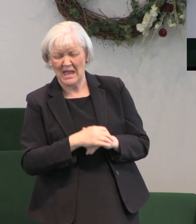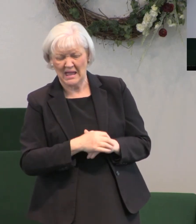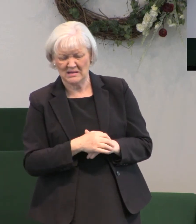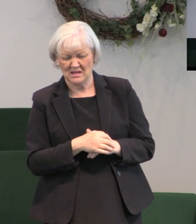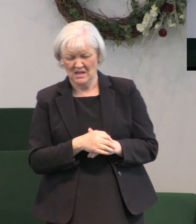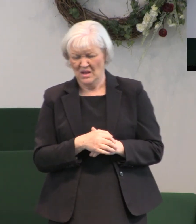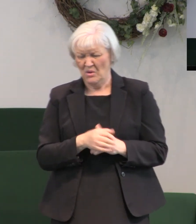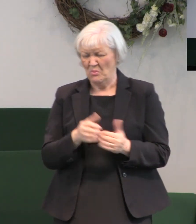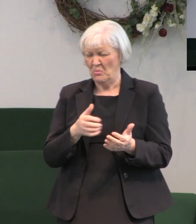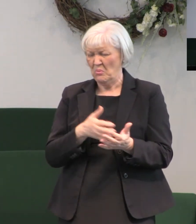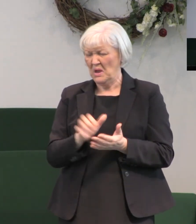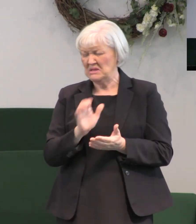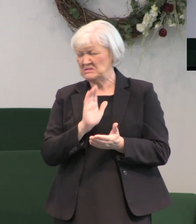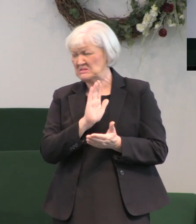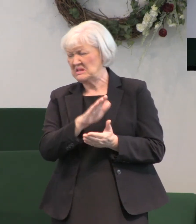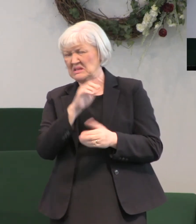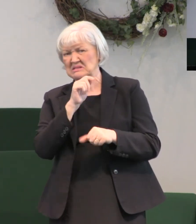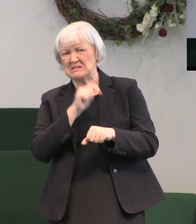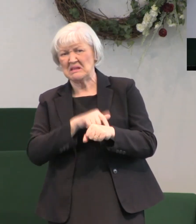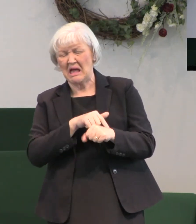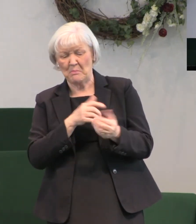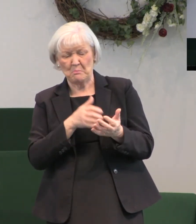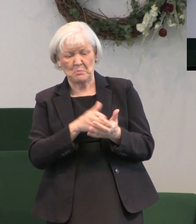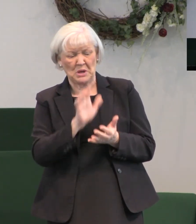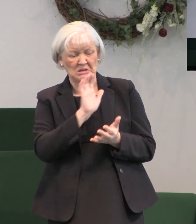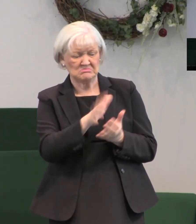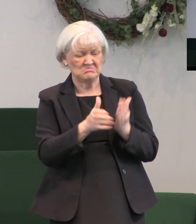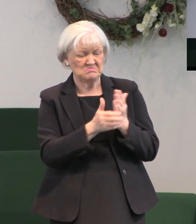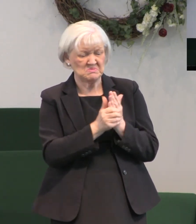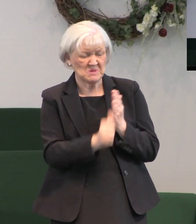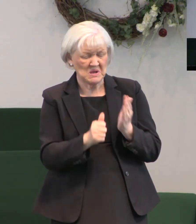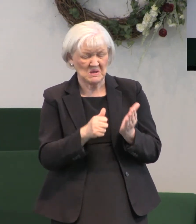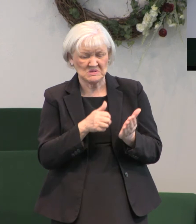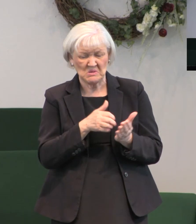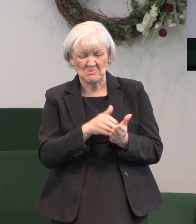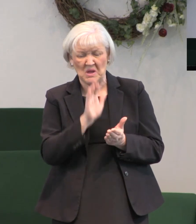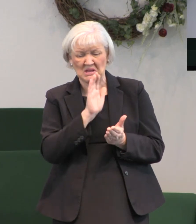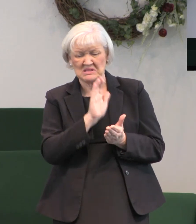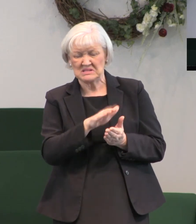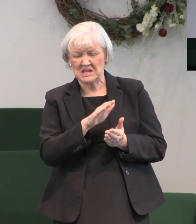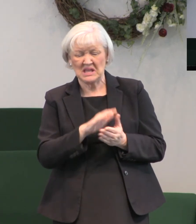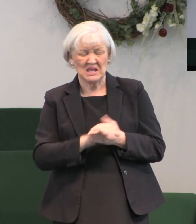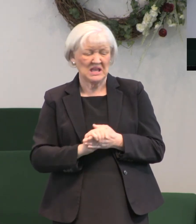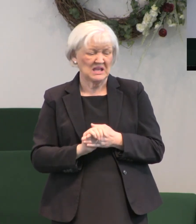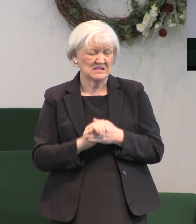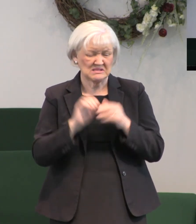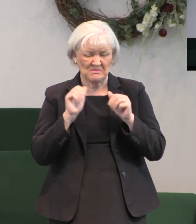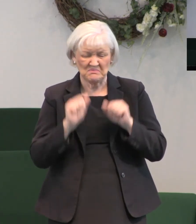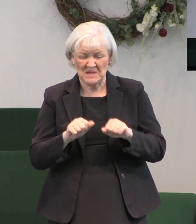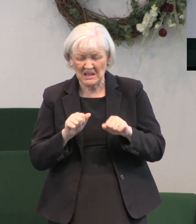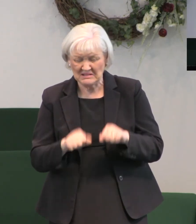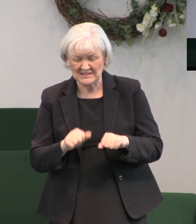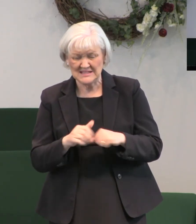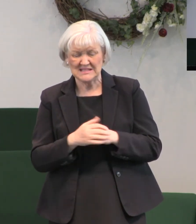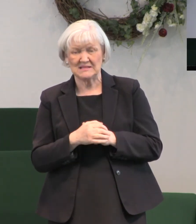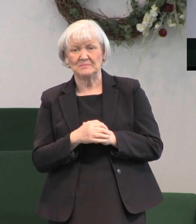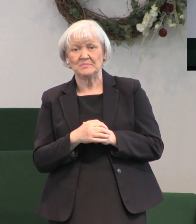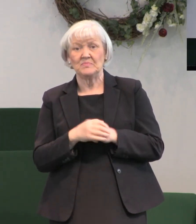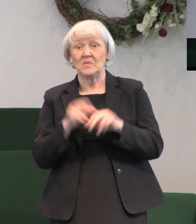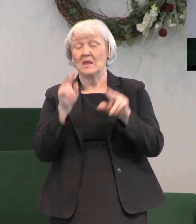of time and ability and talent that he would stoop so low. They saw him